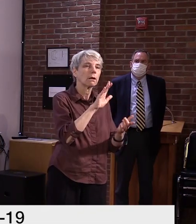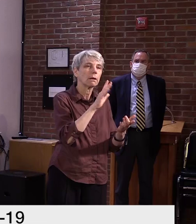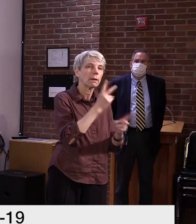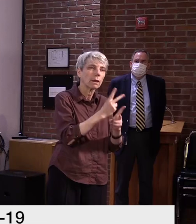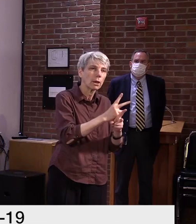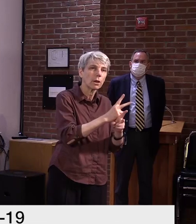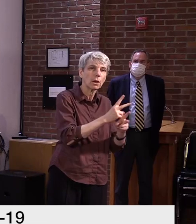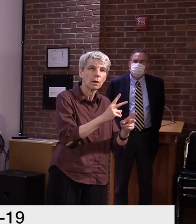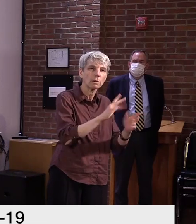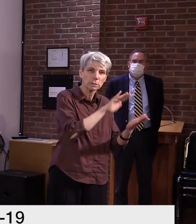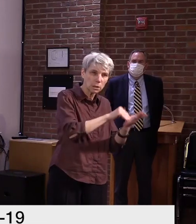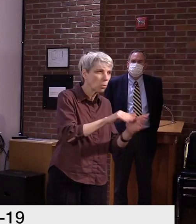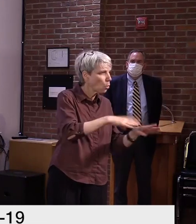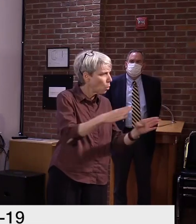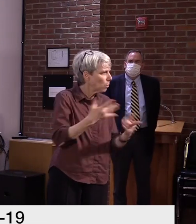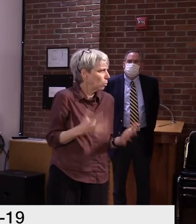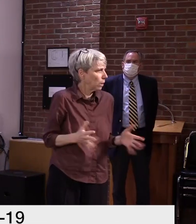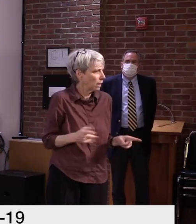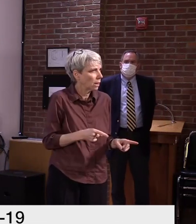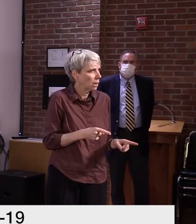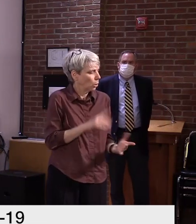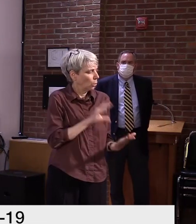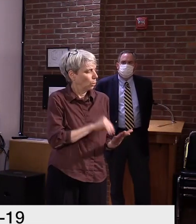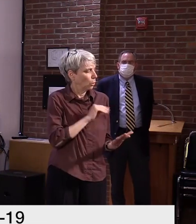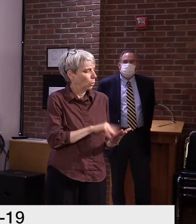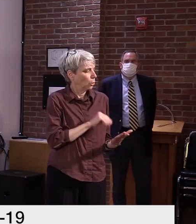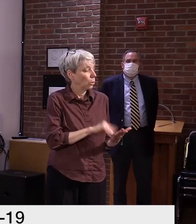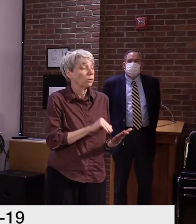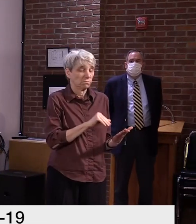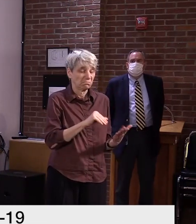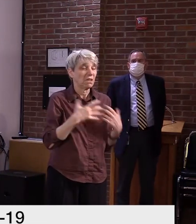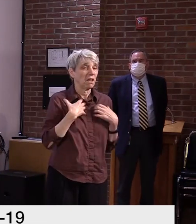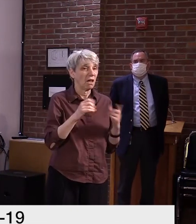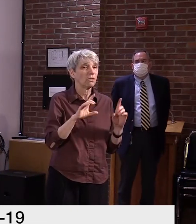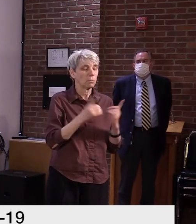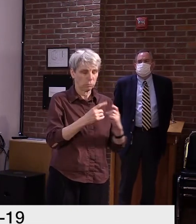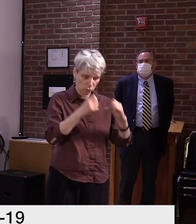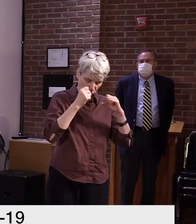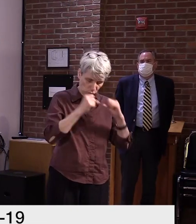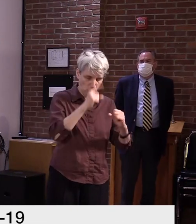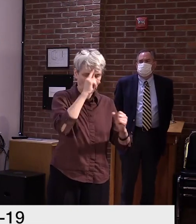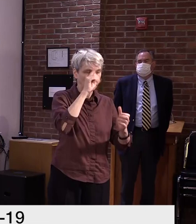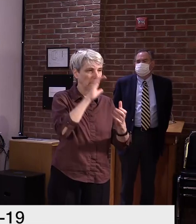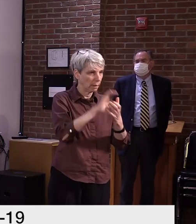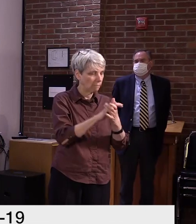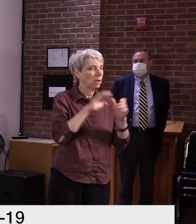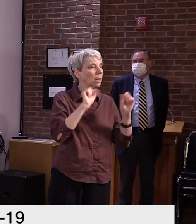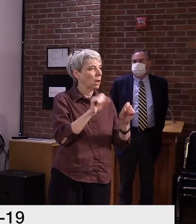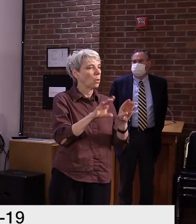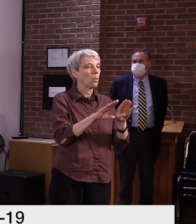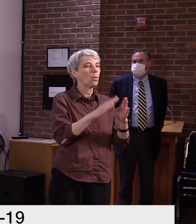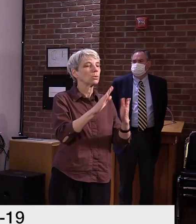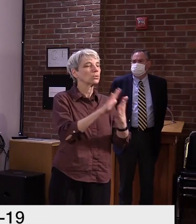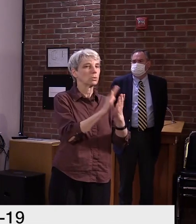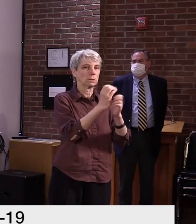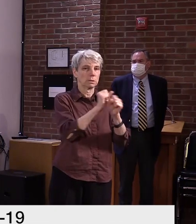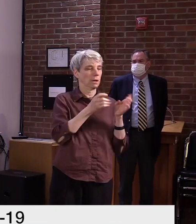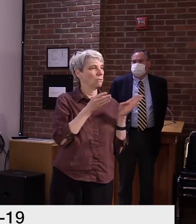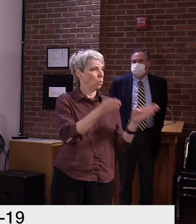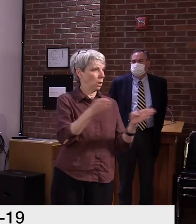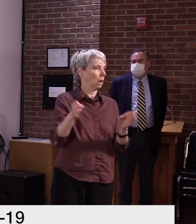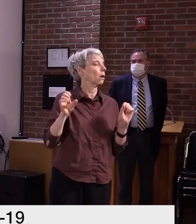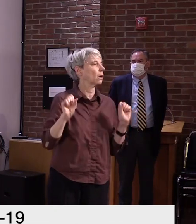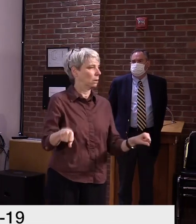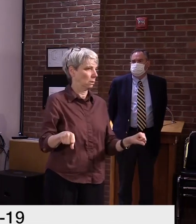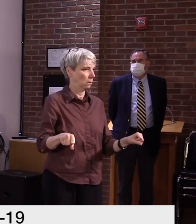we strongly feel at the health department that the data currently supports opening of school. We are seeing more cases